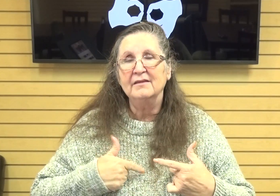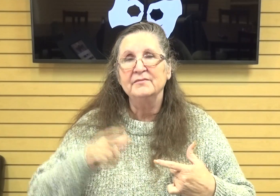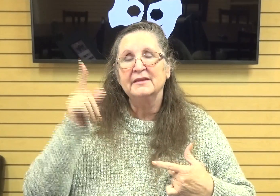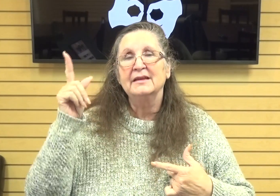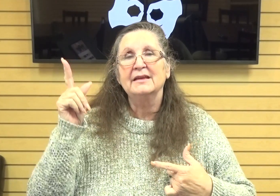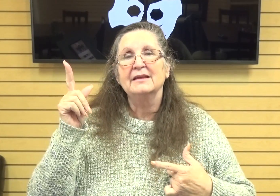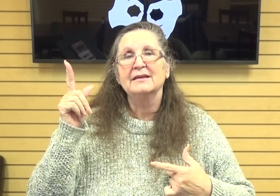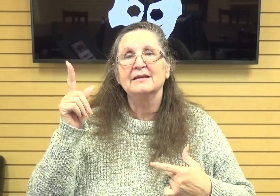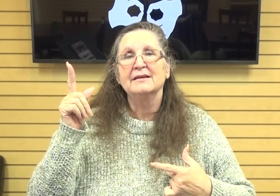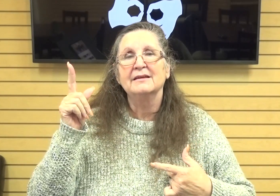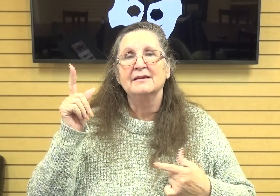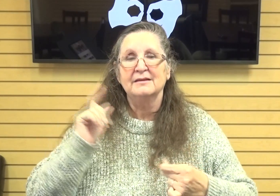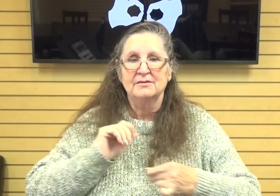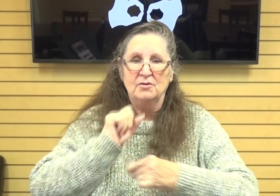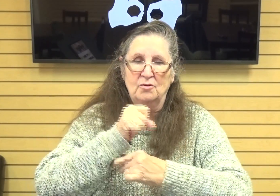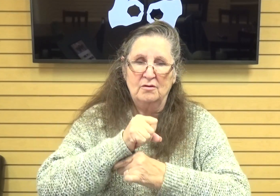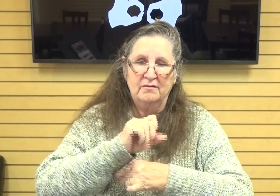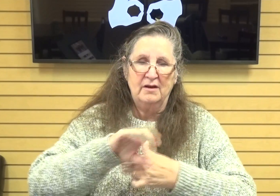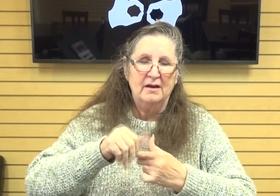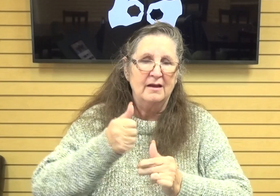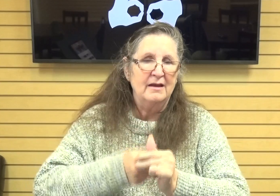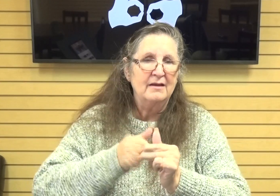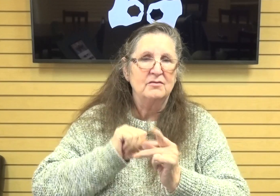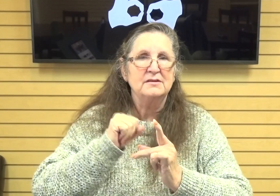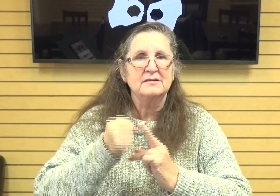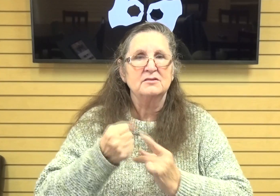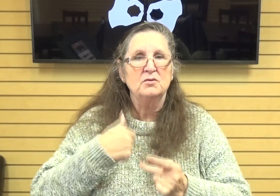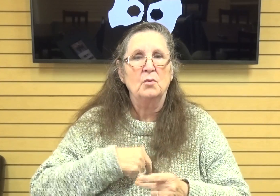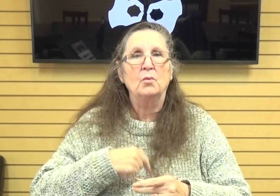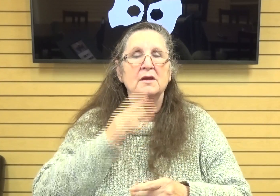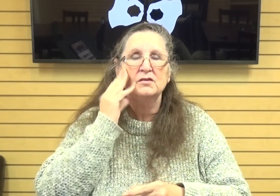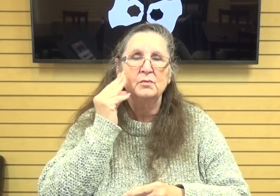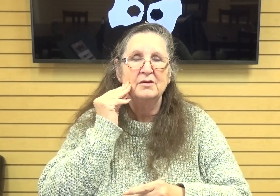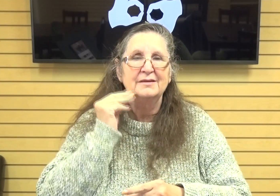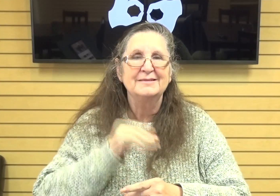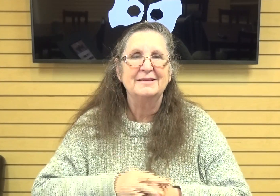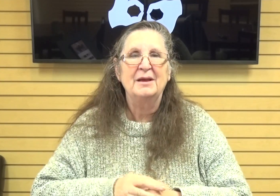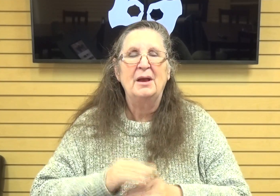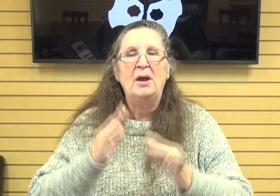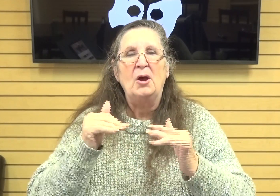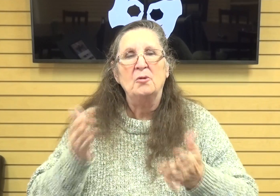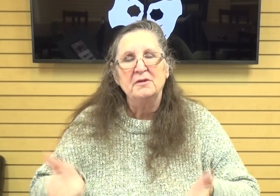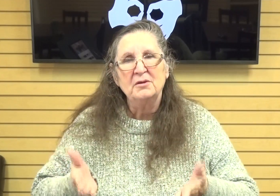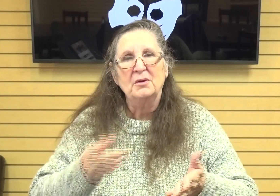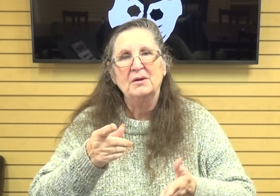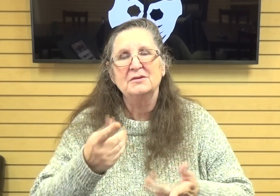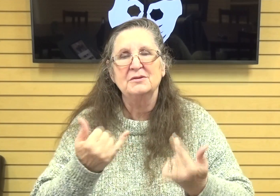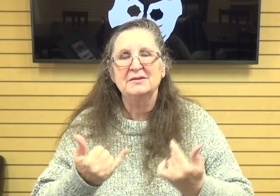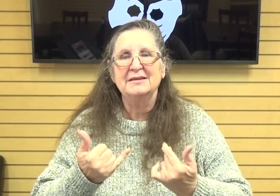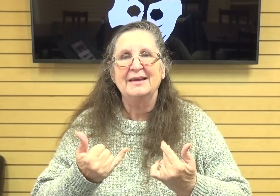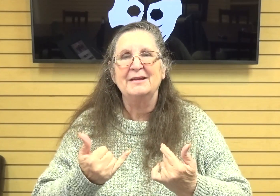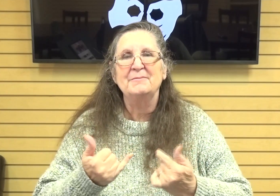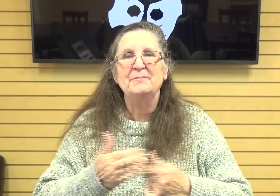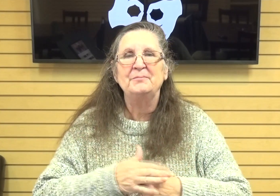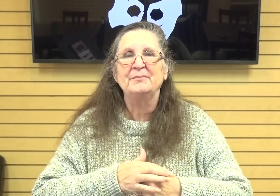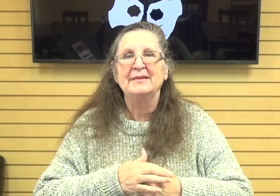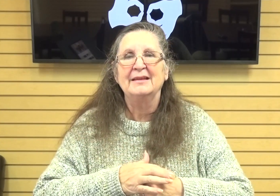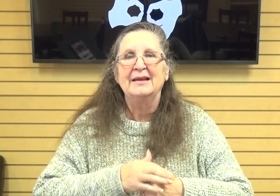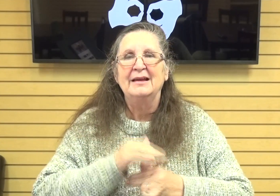over every single situation that we are in so i just hope that encourages you guys today just um instead of focusing on your